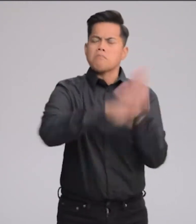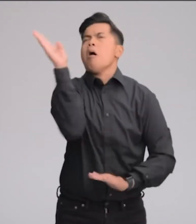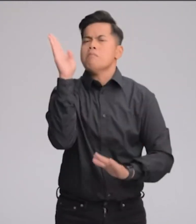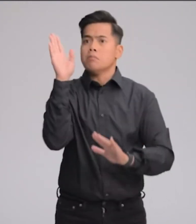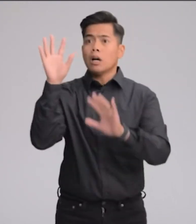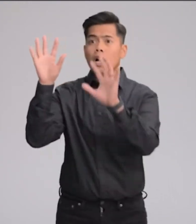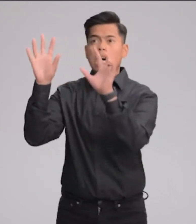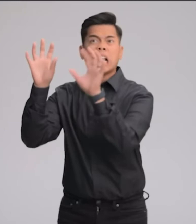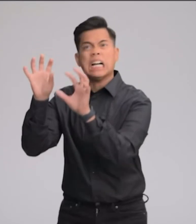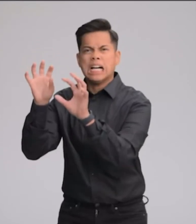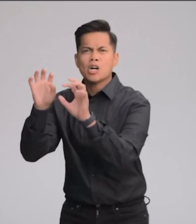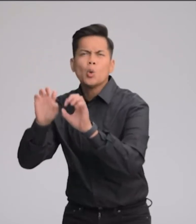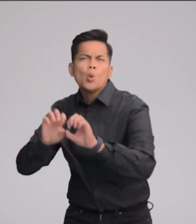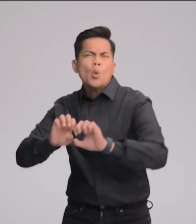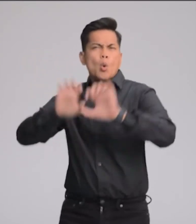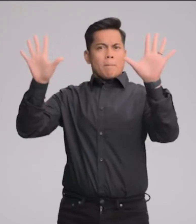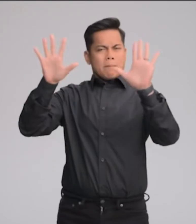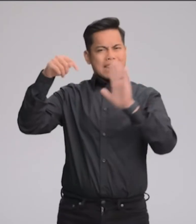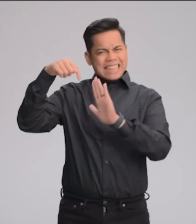sharpness and detail.